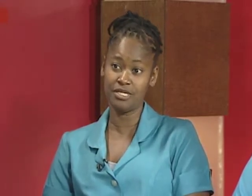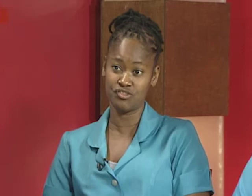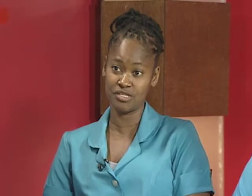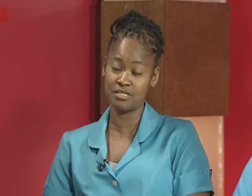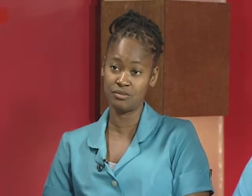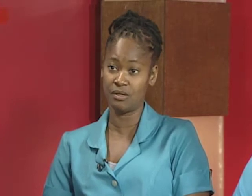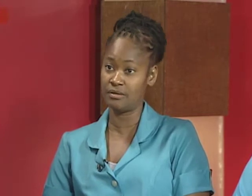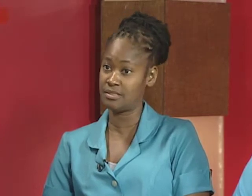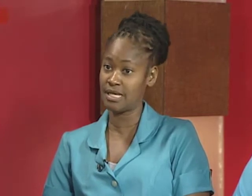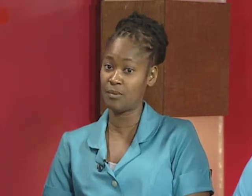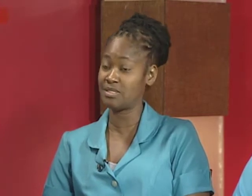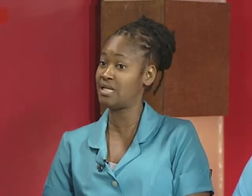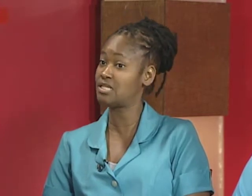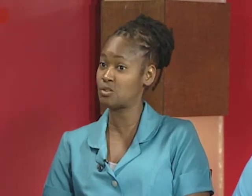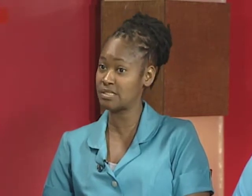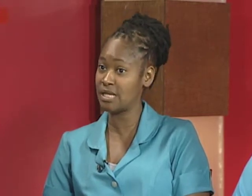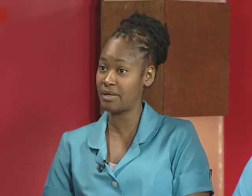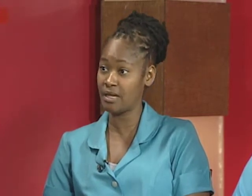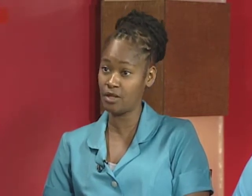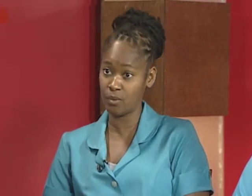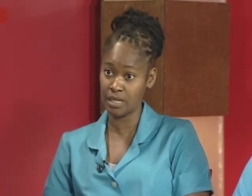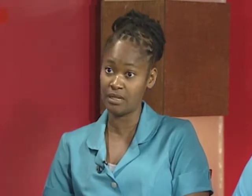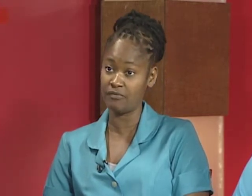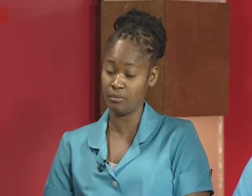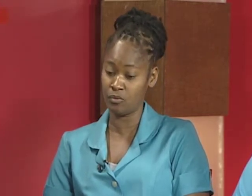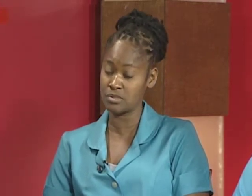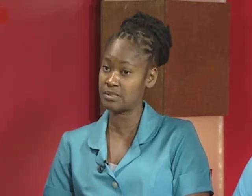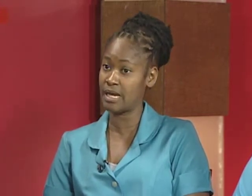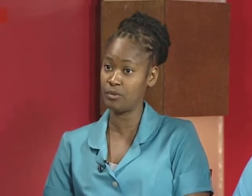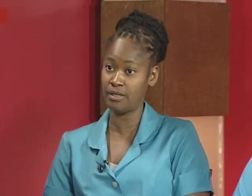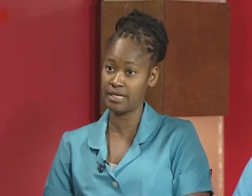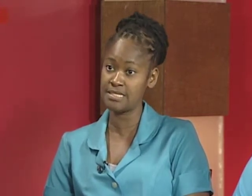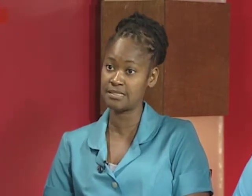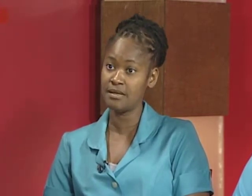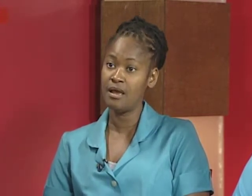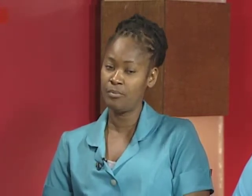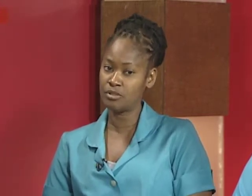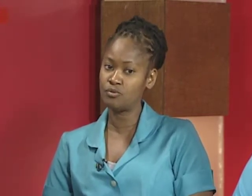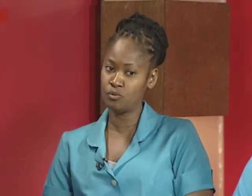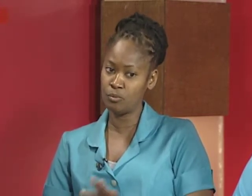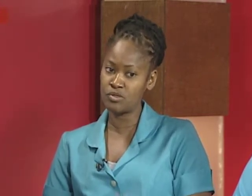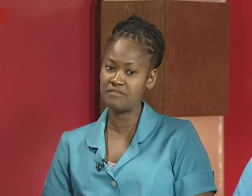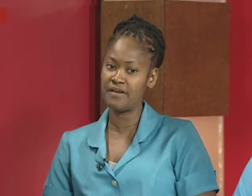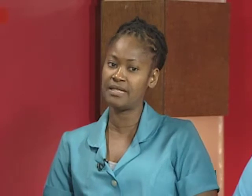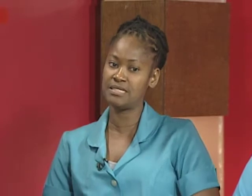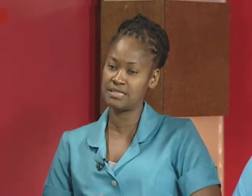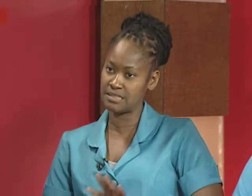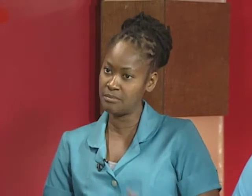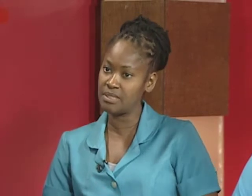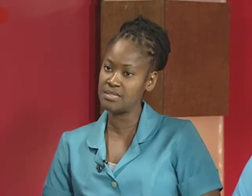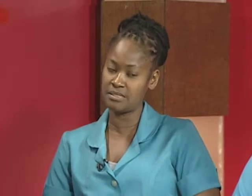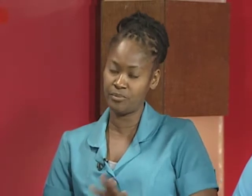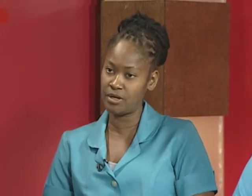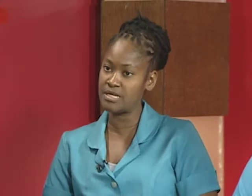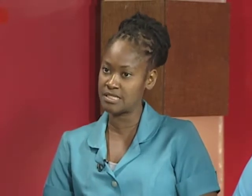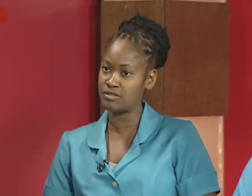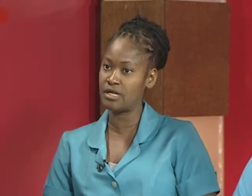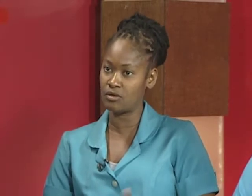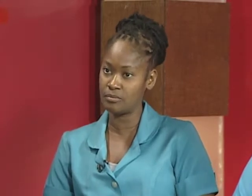interested to learn the sign language and that is so sad because they're the one that have the most time with their kids but you you most find the symbol is the brother and sister that come